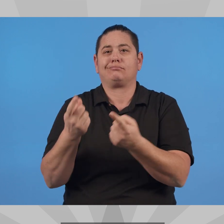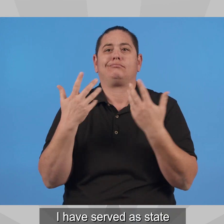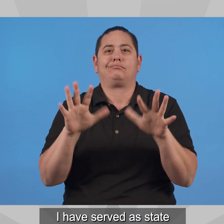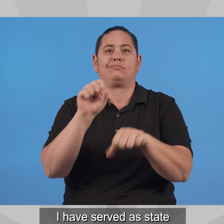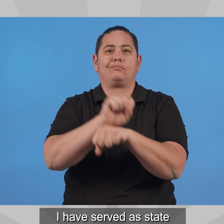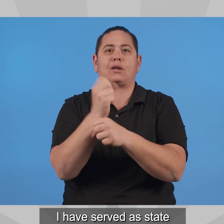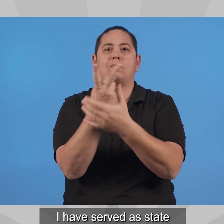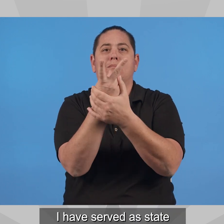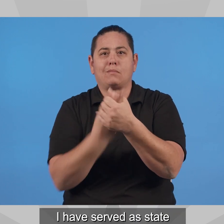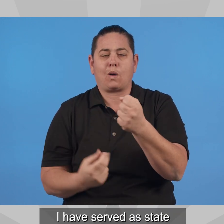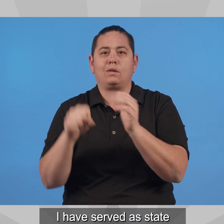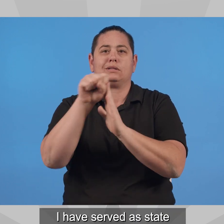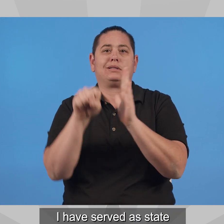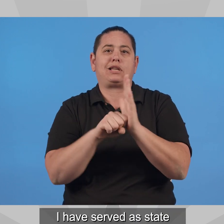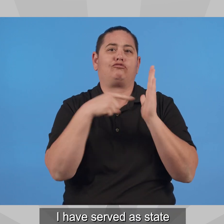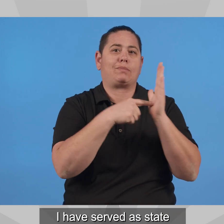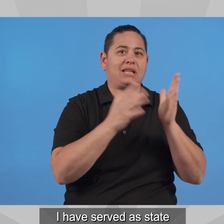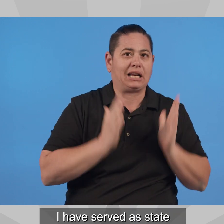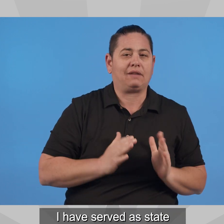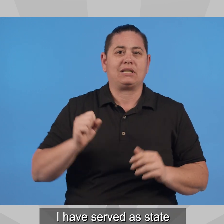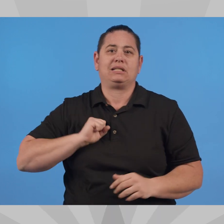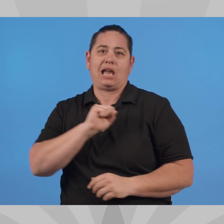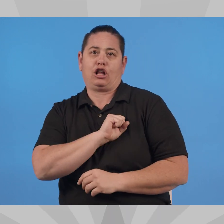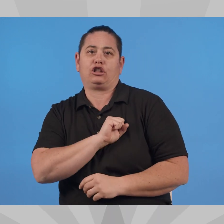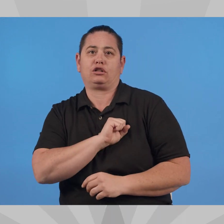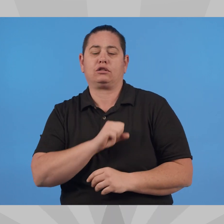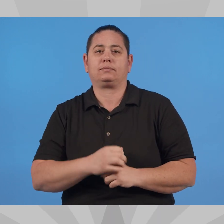I have served as state representative and senator.